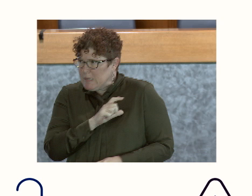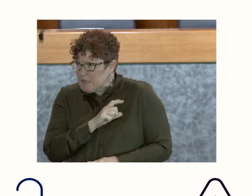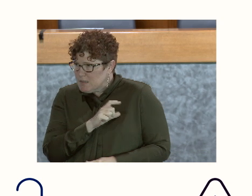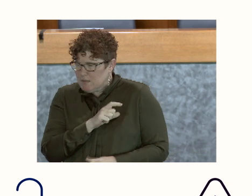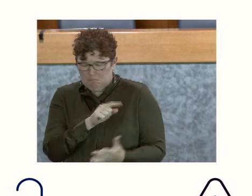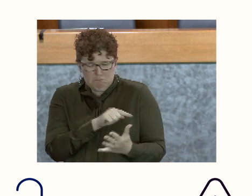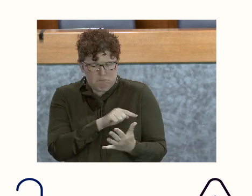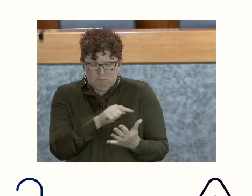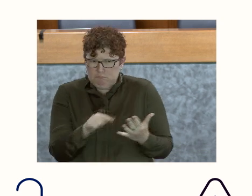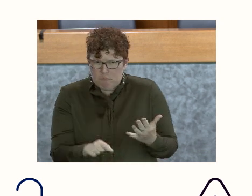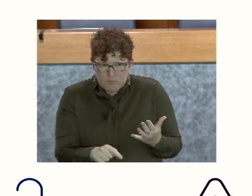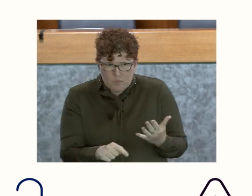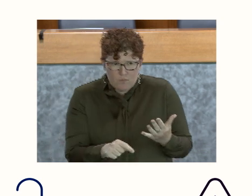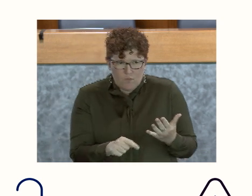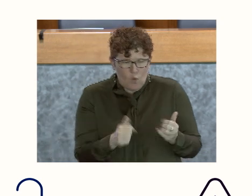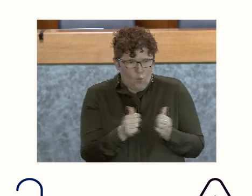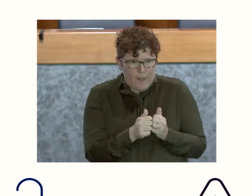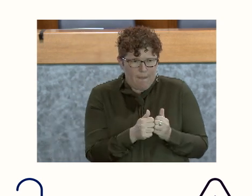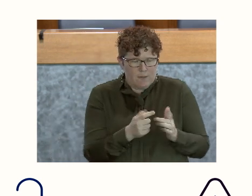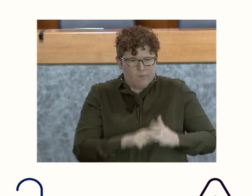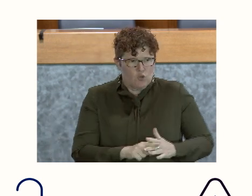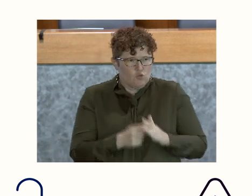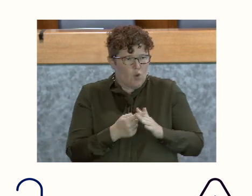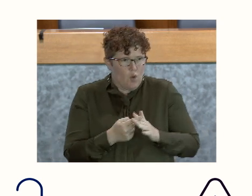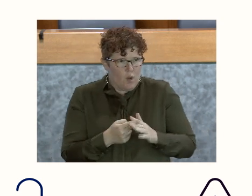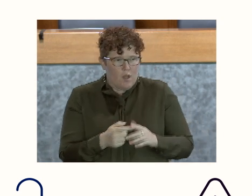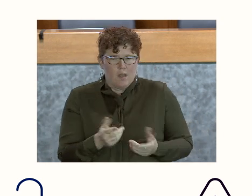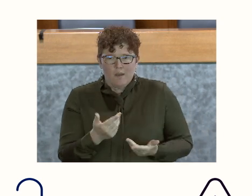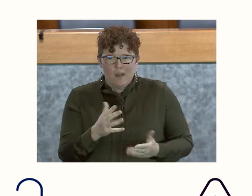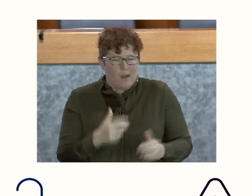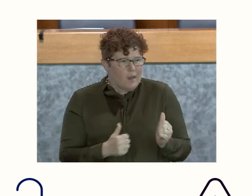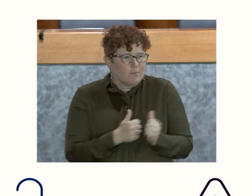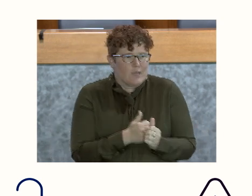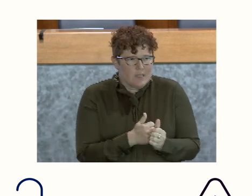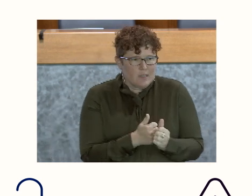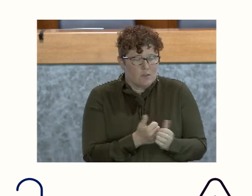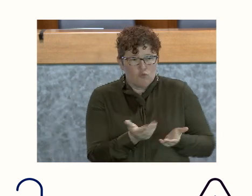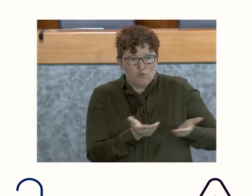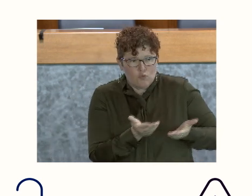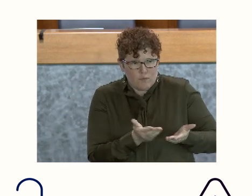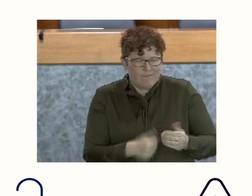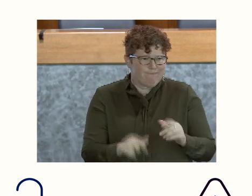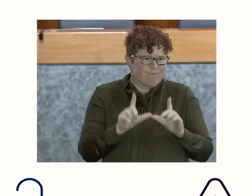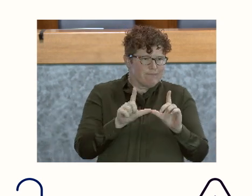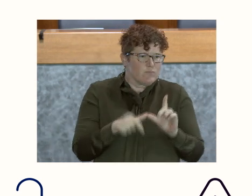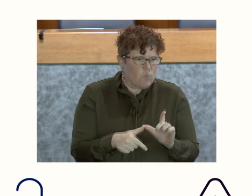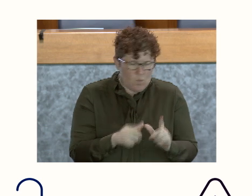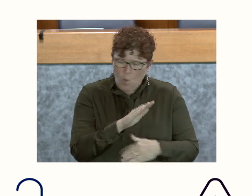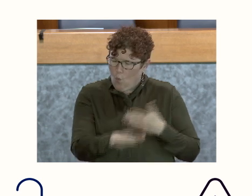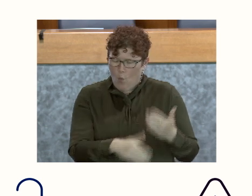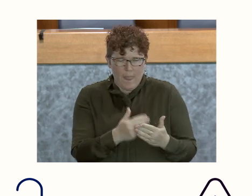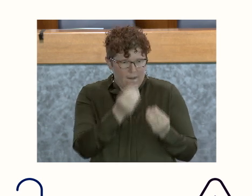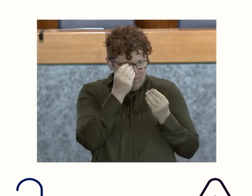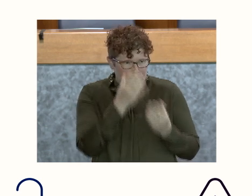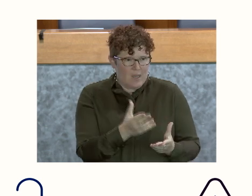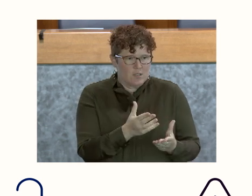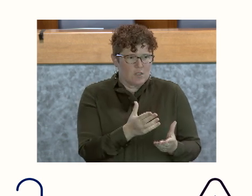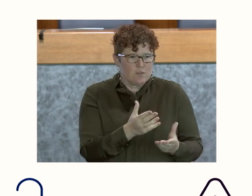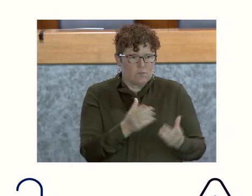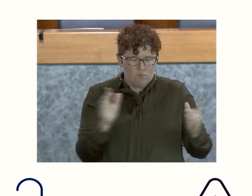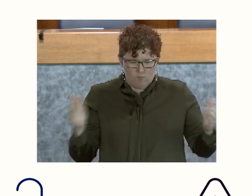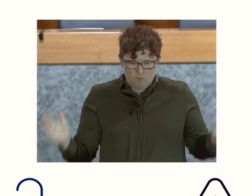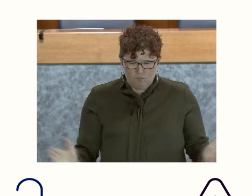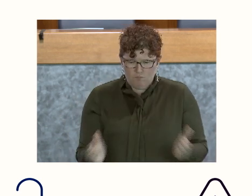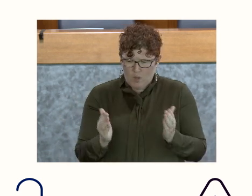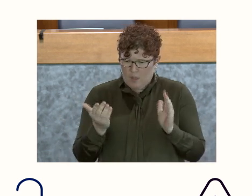regarding an entry of a protective order update, a service expiration update, that information will be pulled, compared against